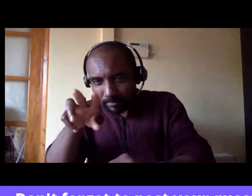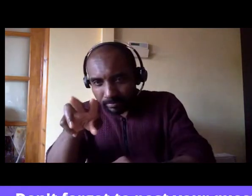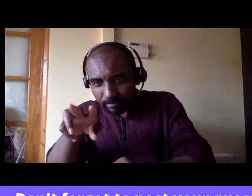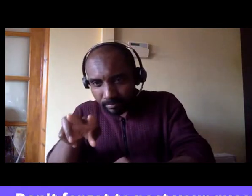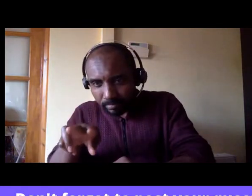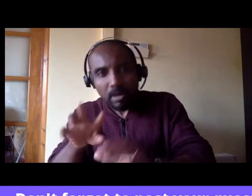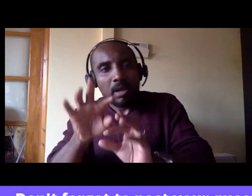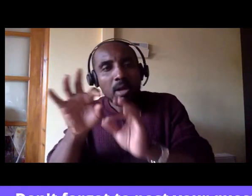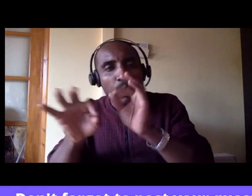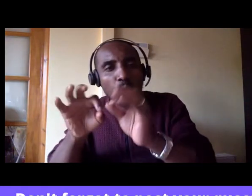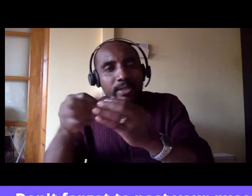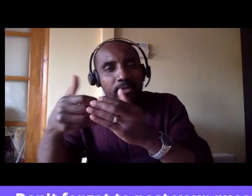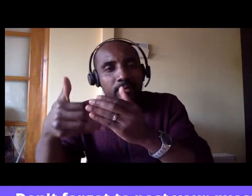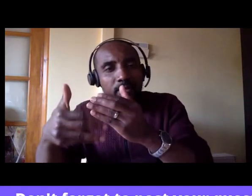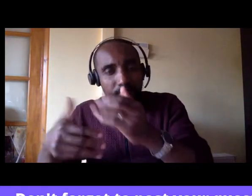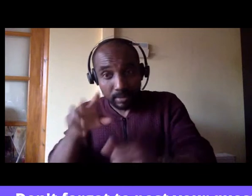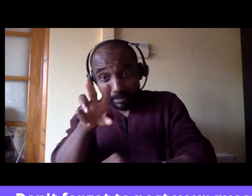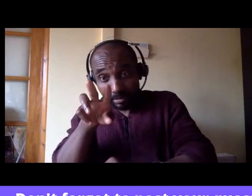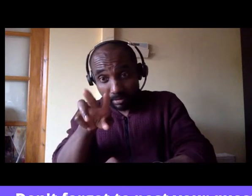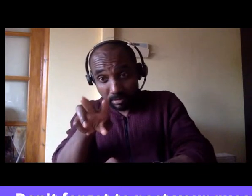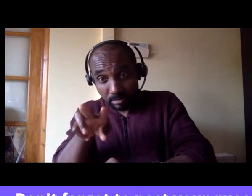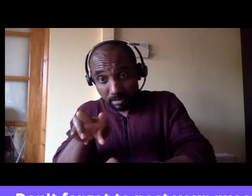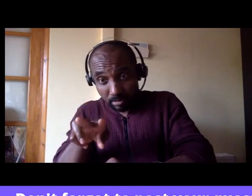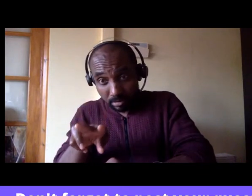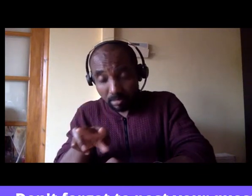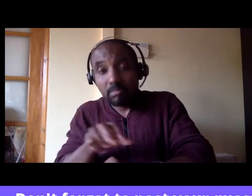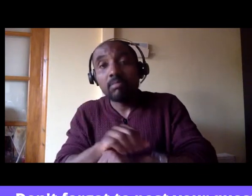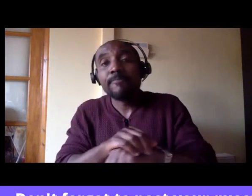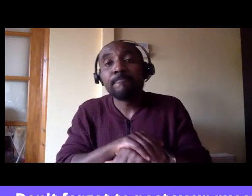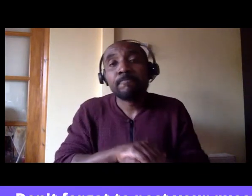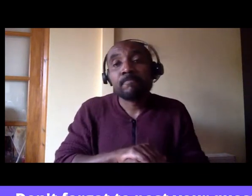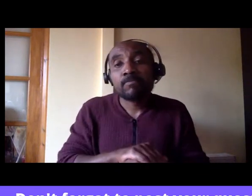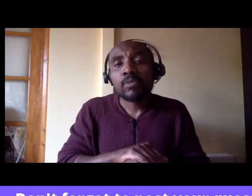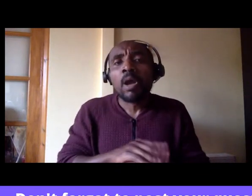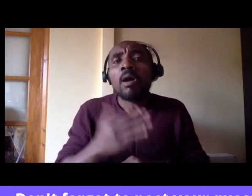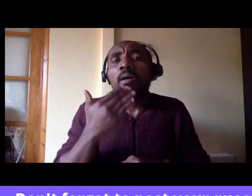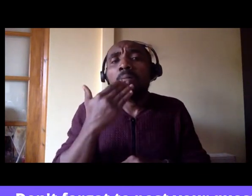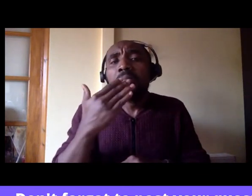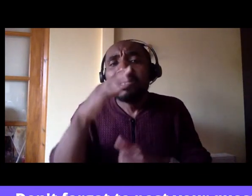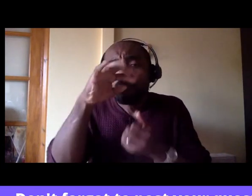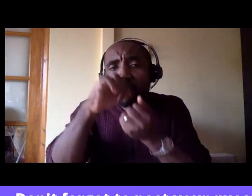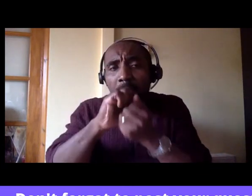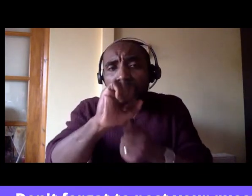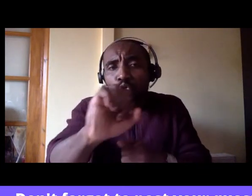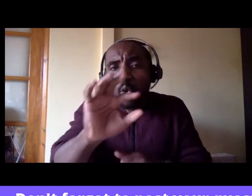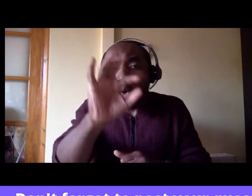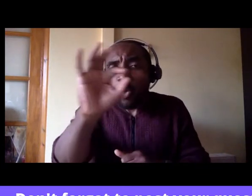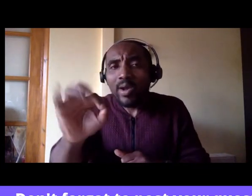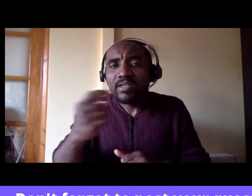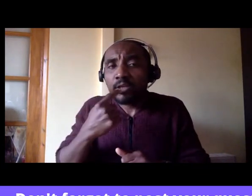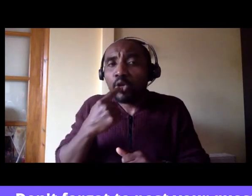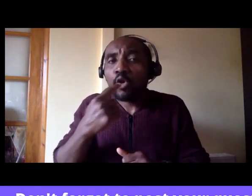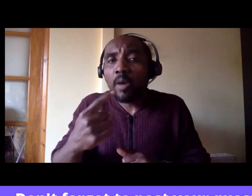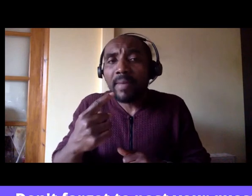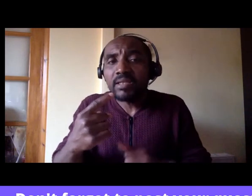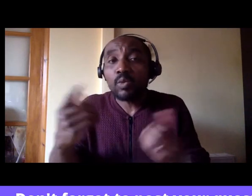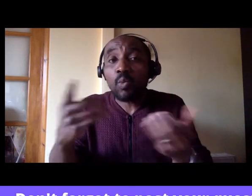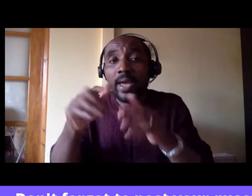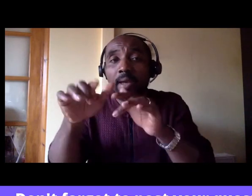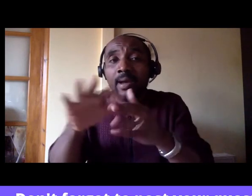questions. And if people can please don't forget to post your questions and comments in the chat